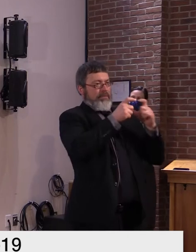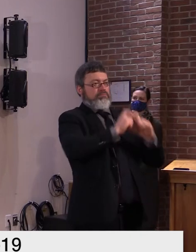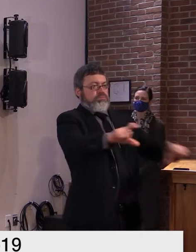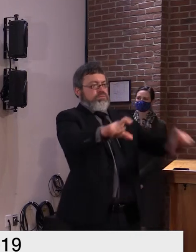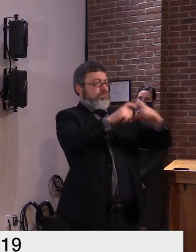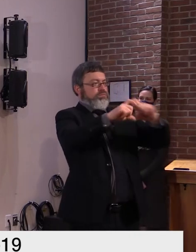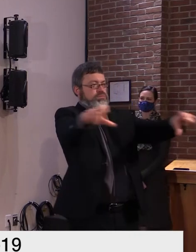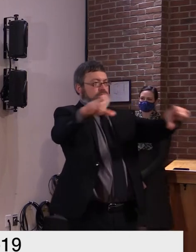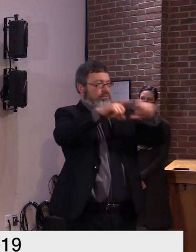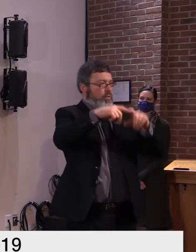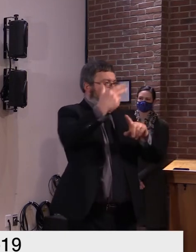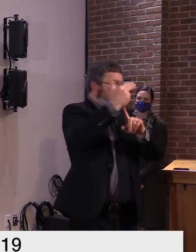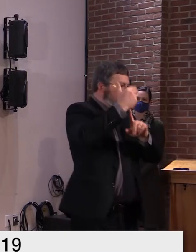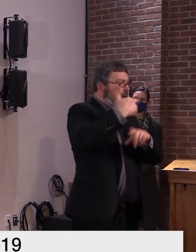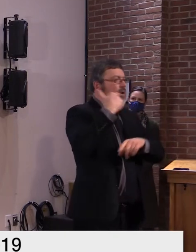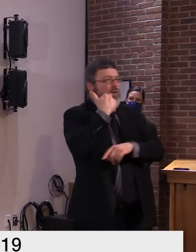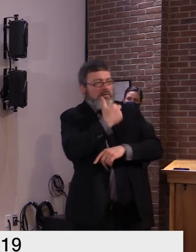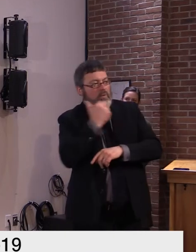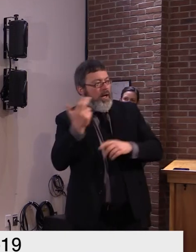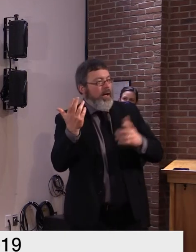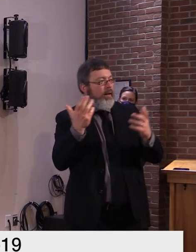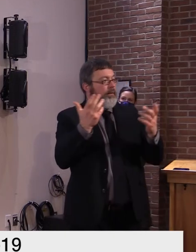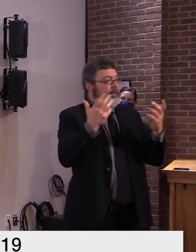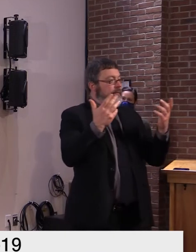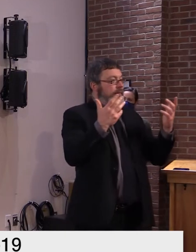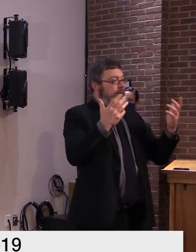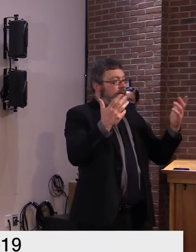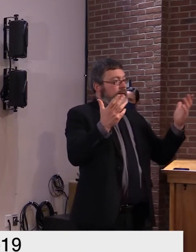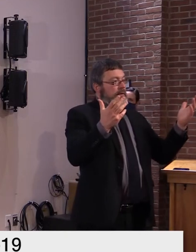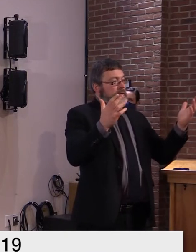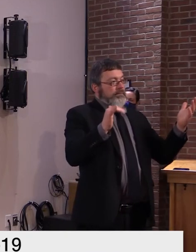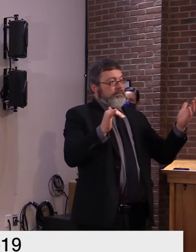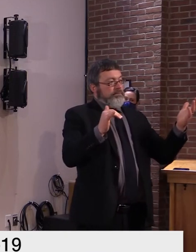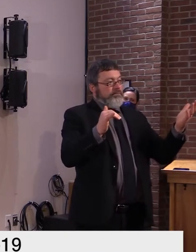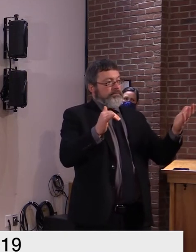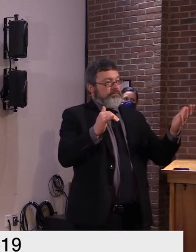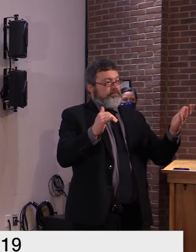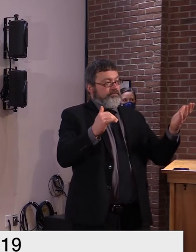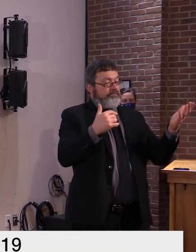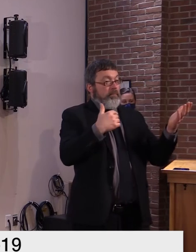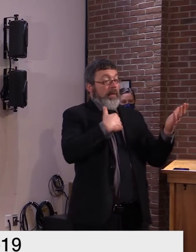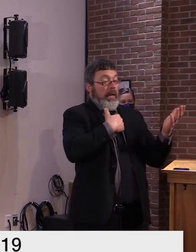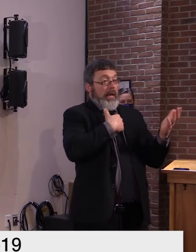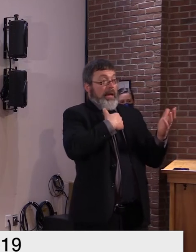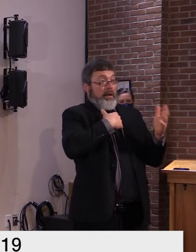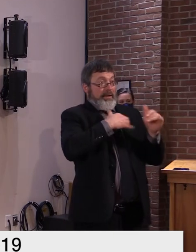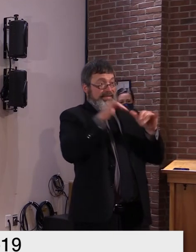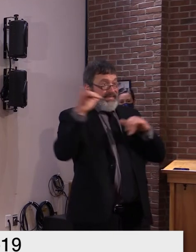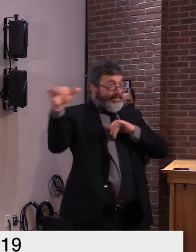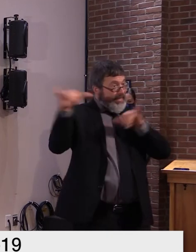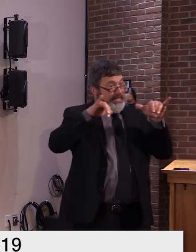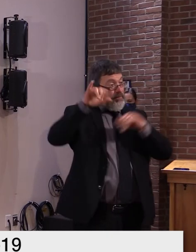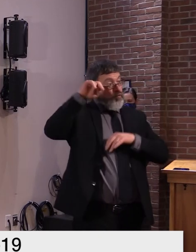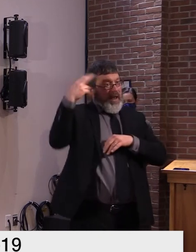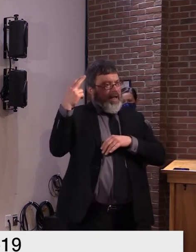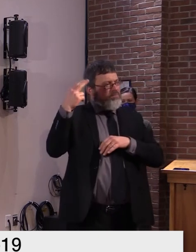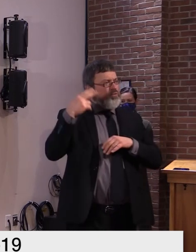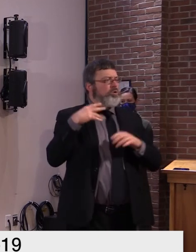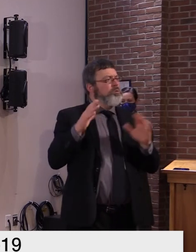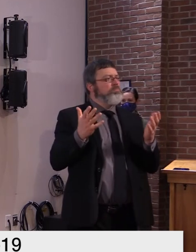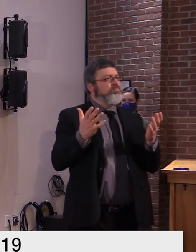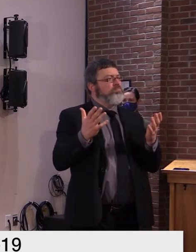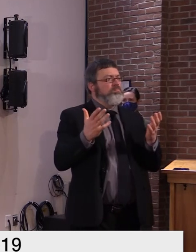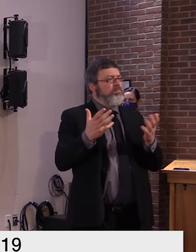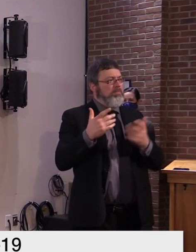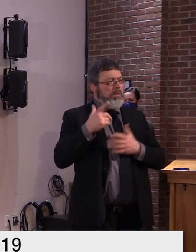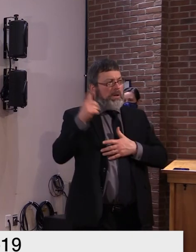path. And I don't... Again, I don't have any knowledge of how much they've given to their business sector